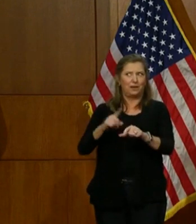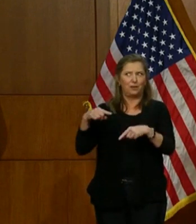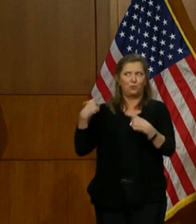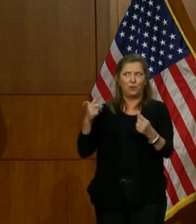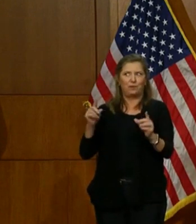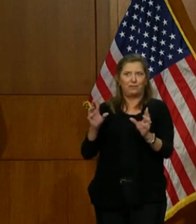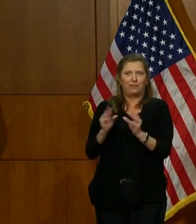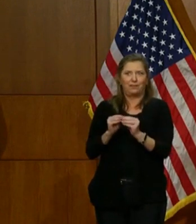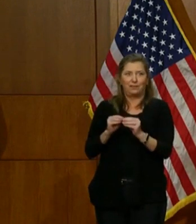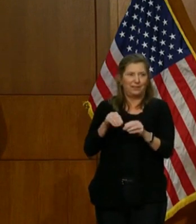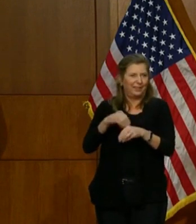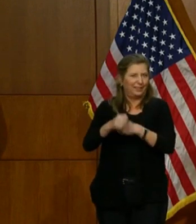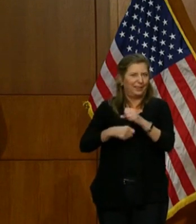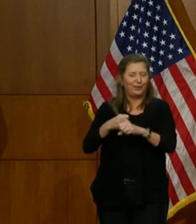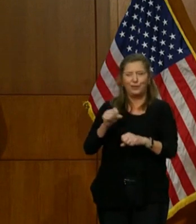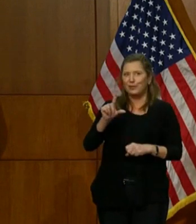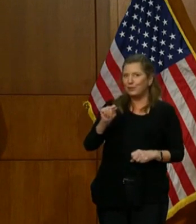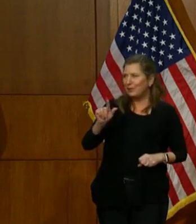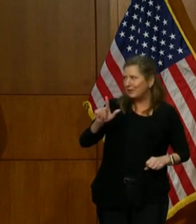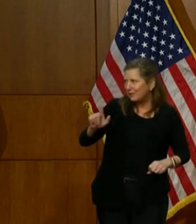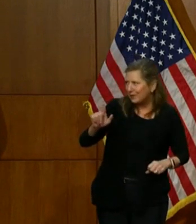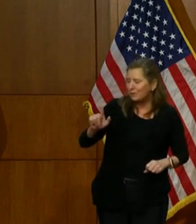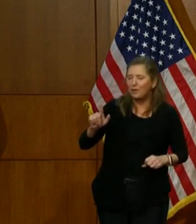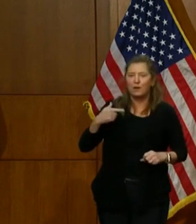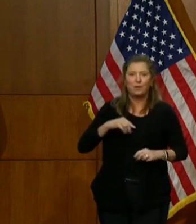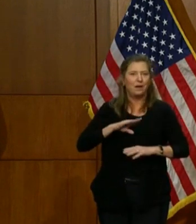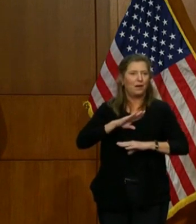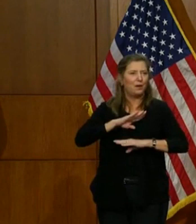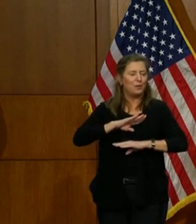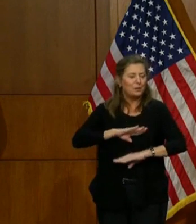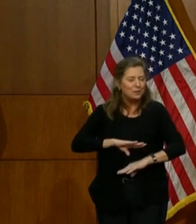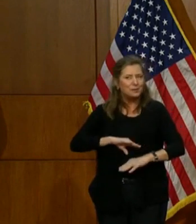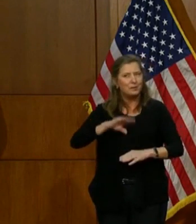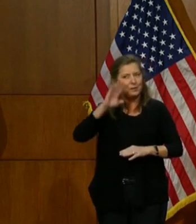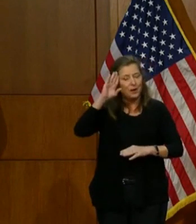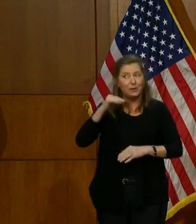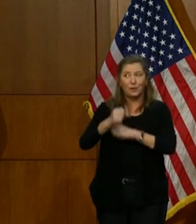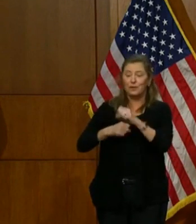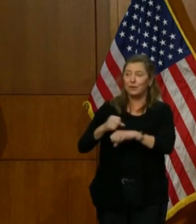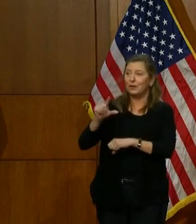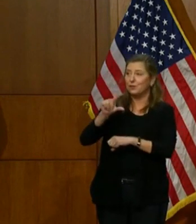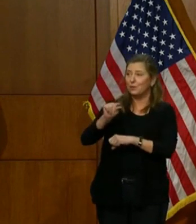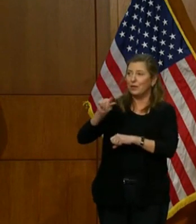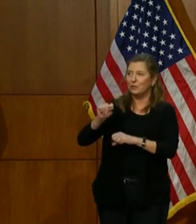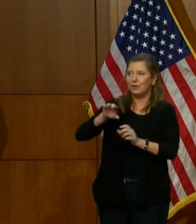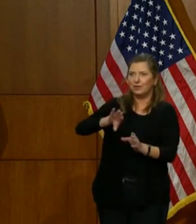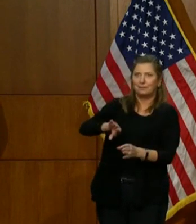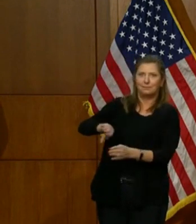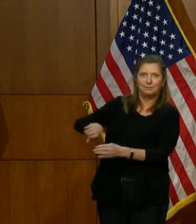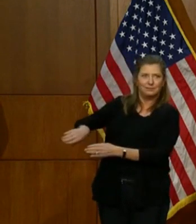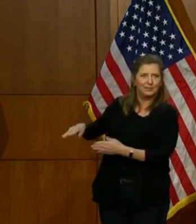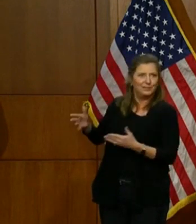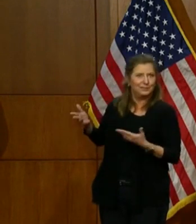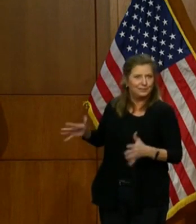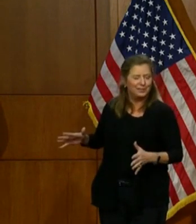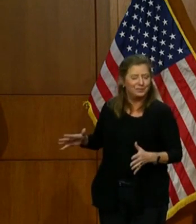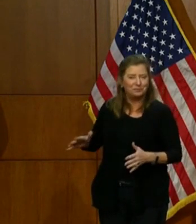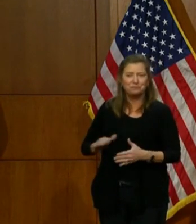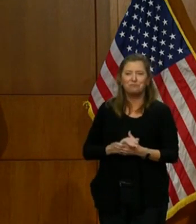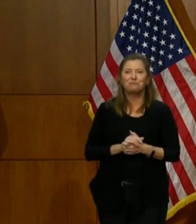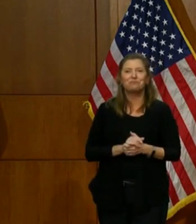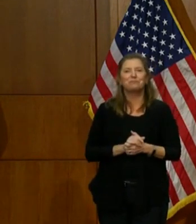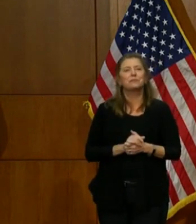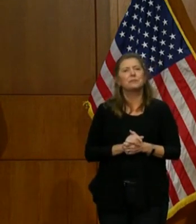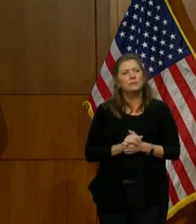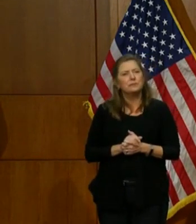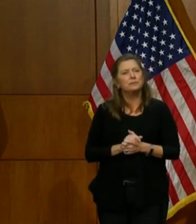in 2021, and we're all relieved to, I know, put 2020 behind us. I want you to know that